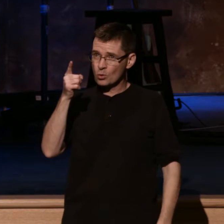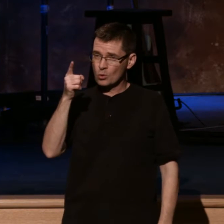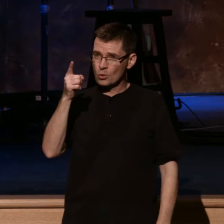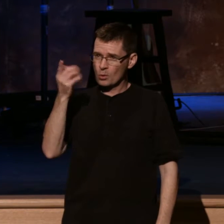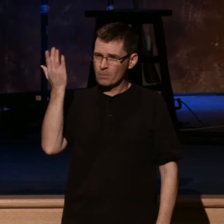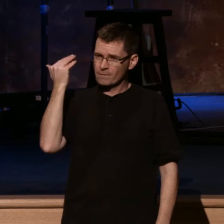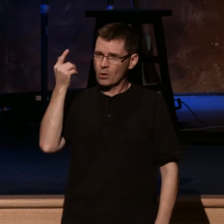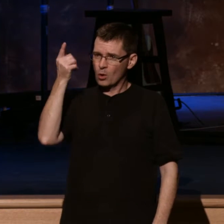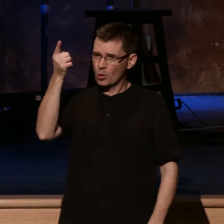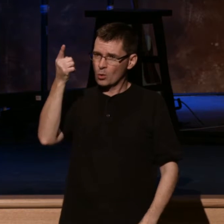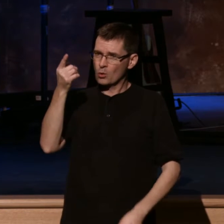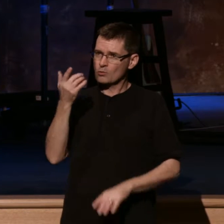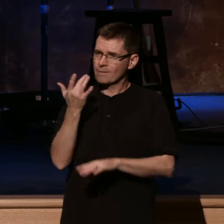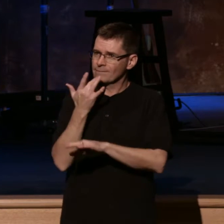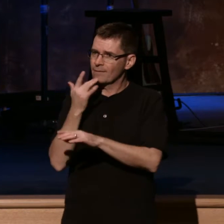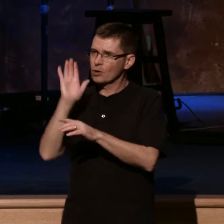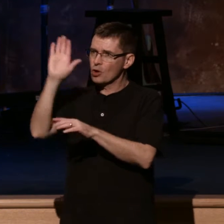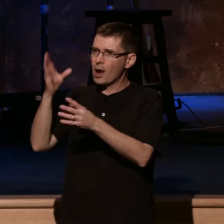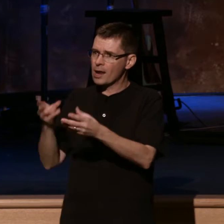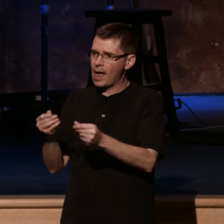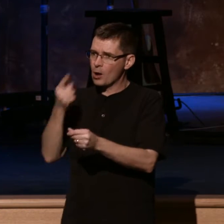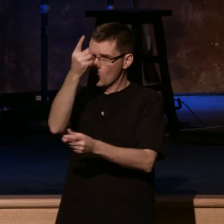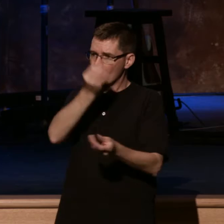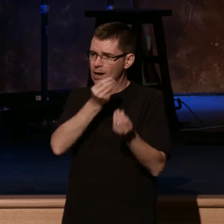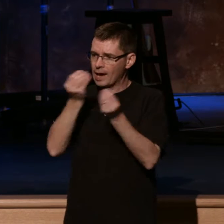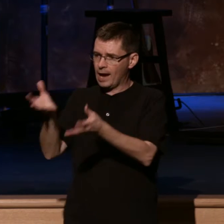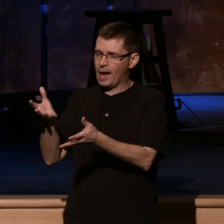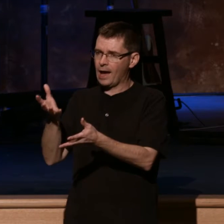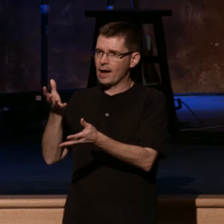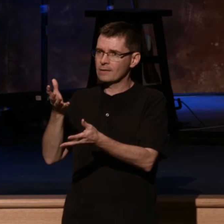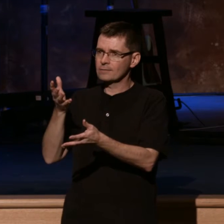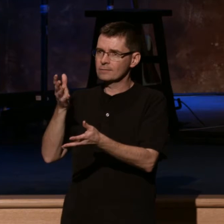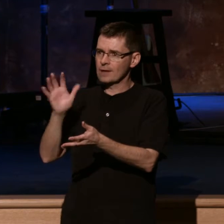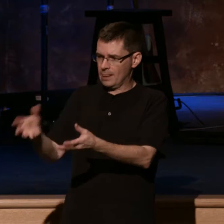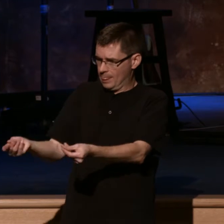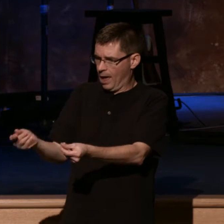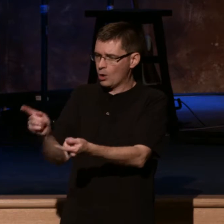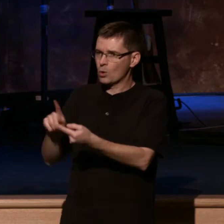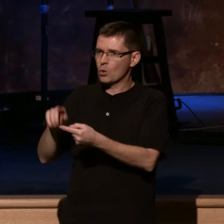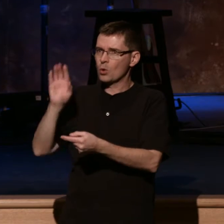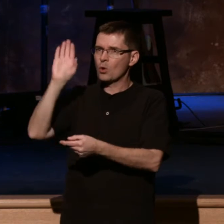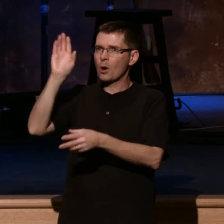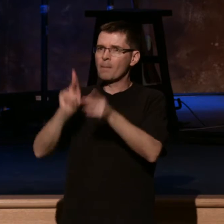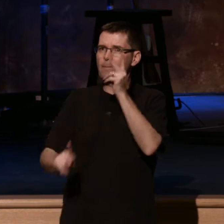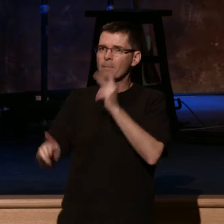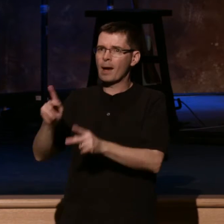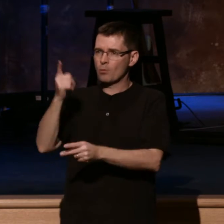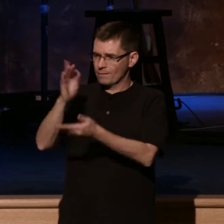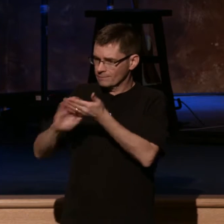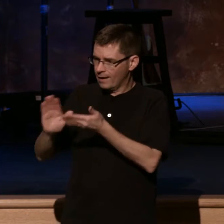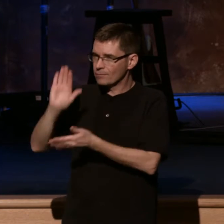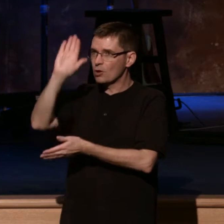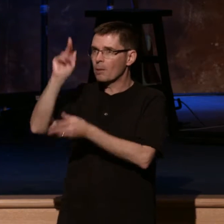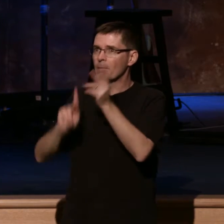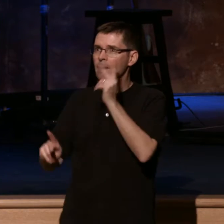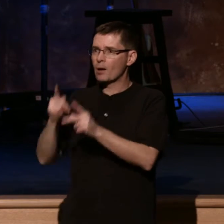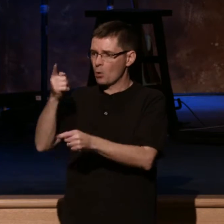land? You restored the fortunes of Jacob. You forgave the iniquity of your people. You covered all their sin,